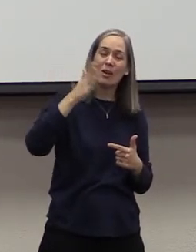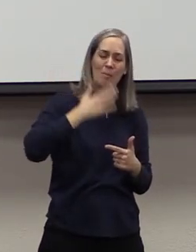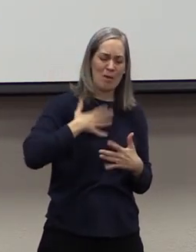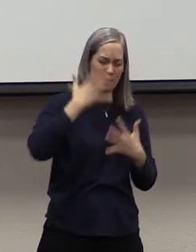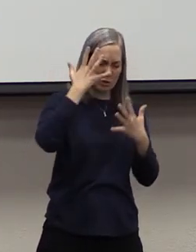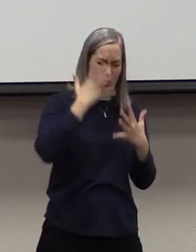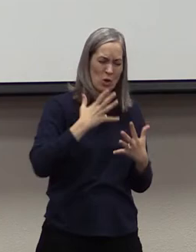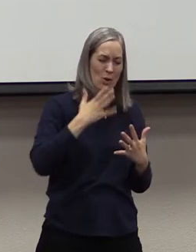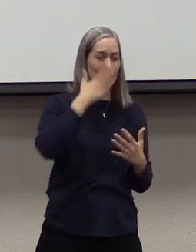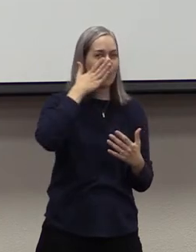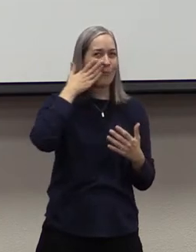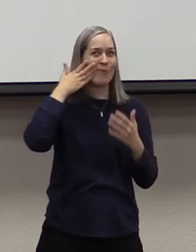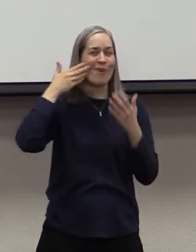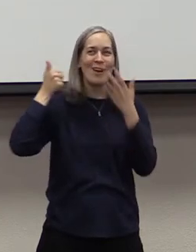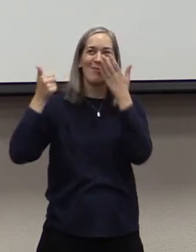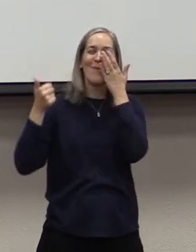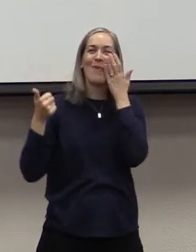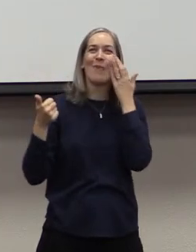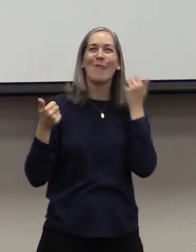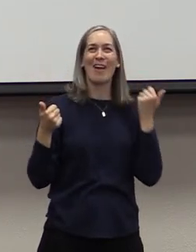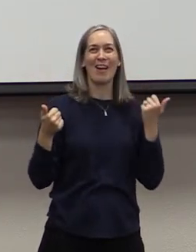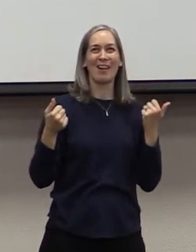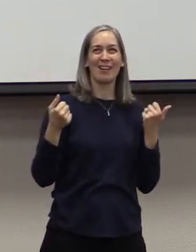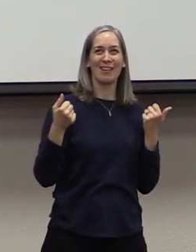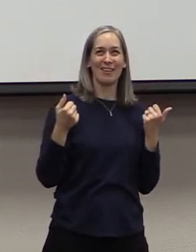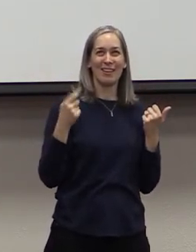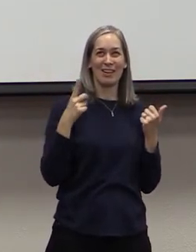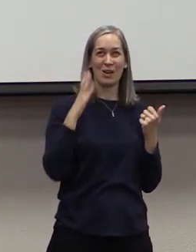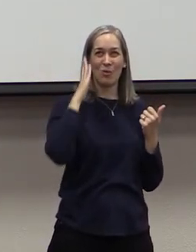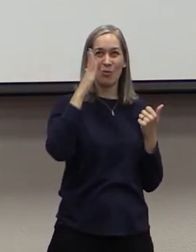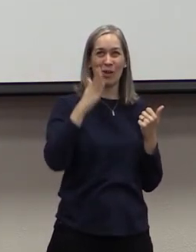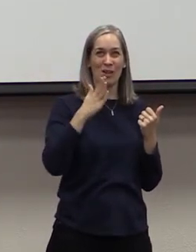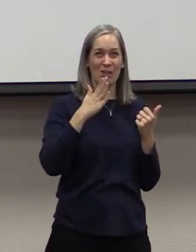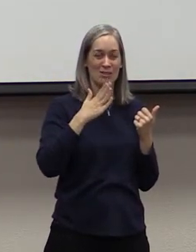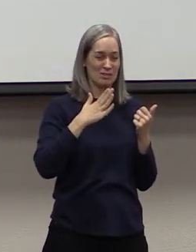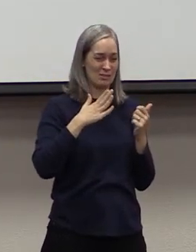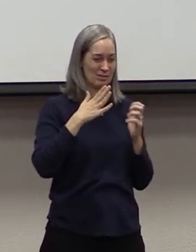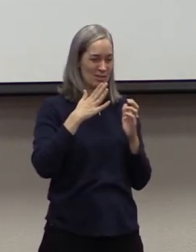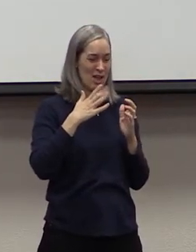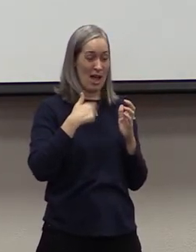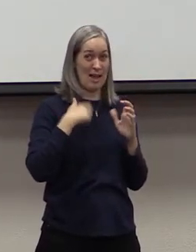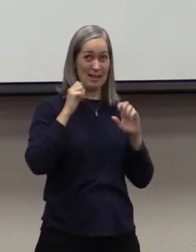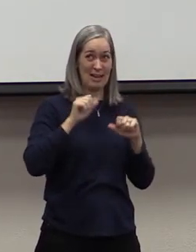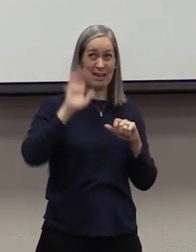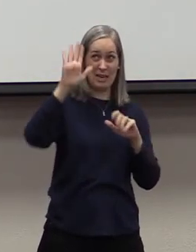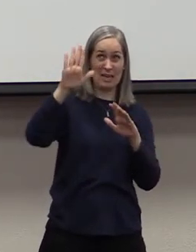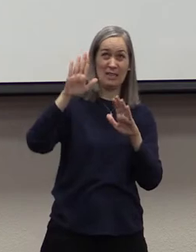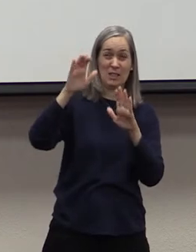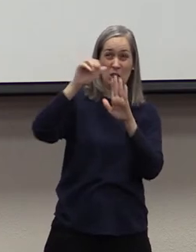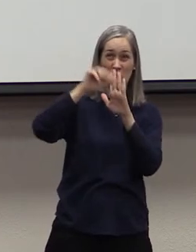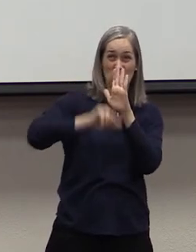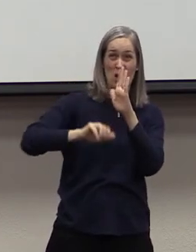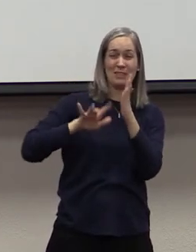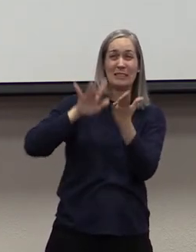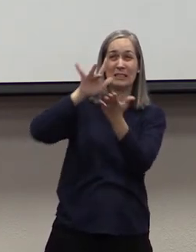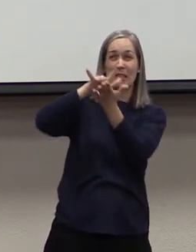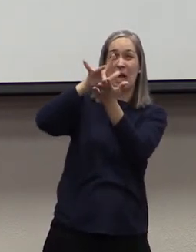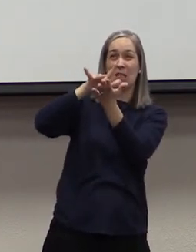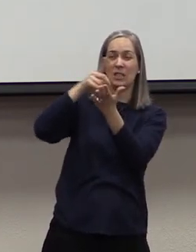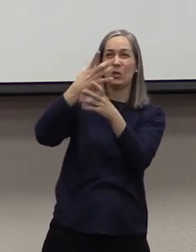sorrow that I've faced to touch the scars that rescued me from a life of shame and misery.